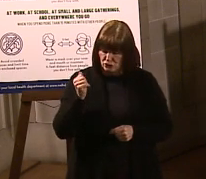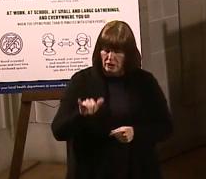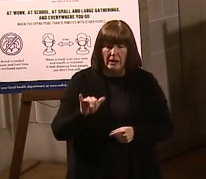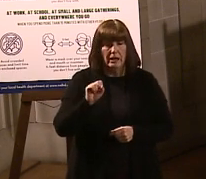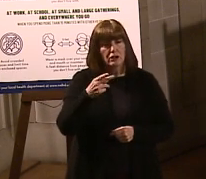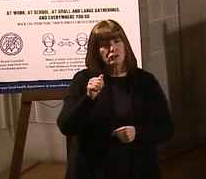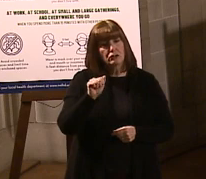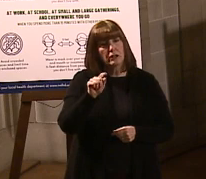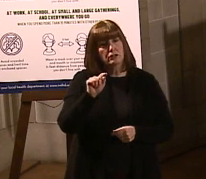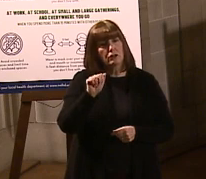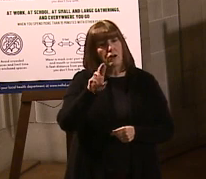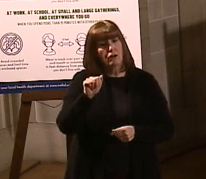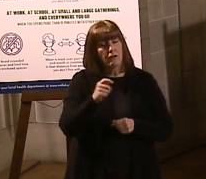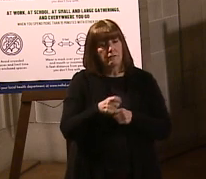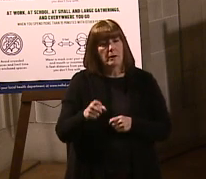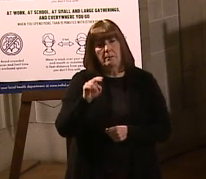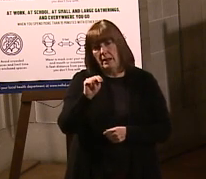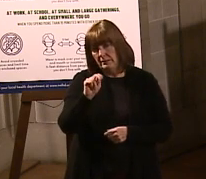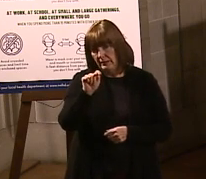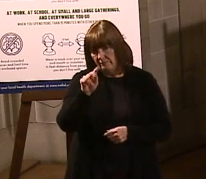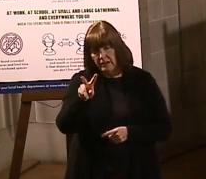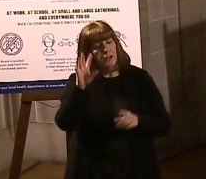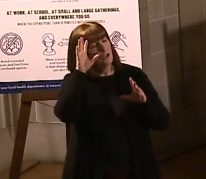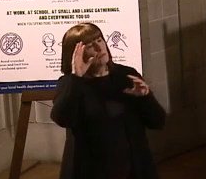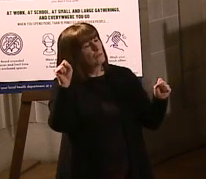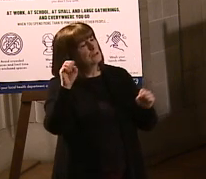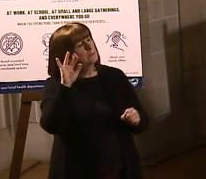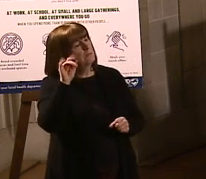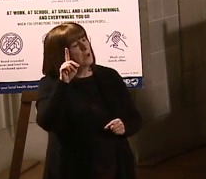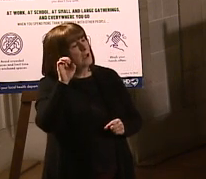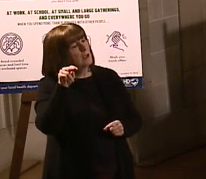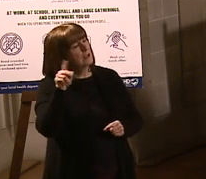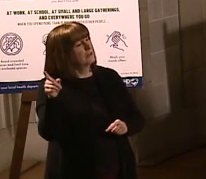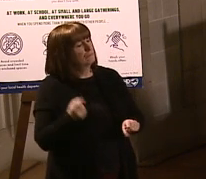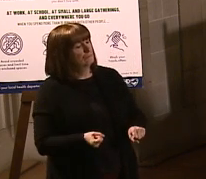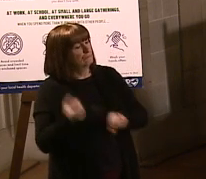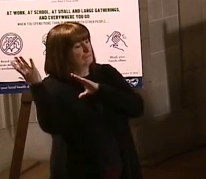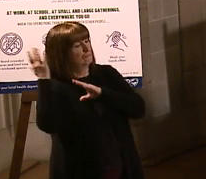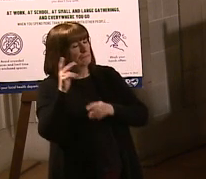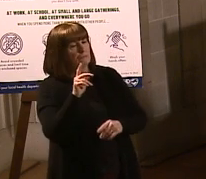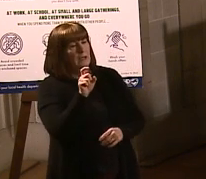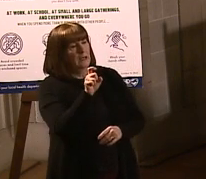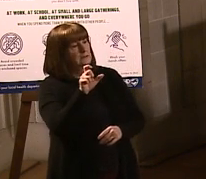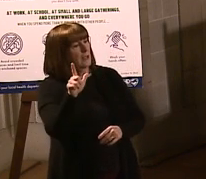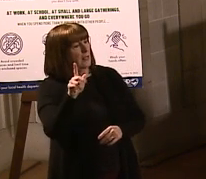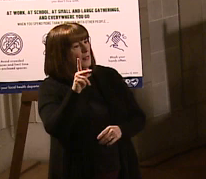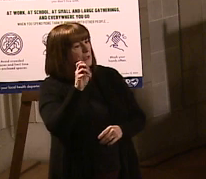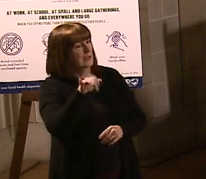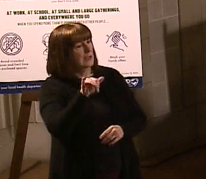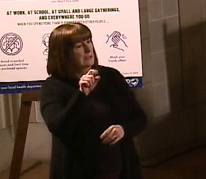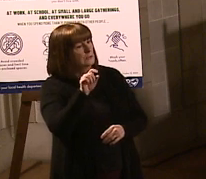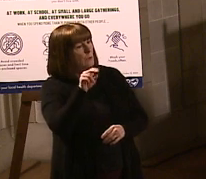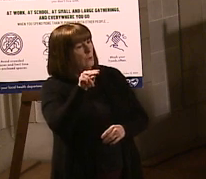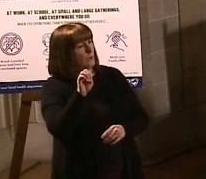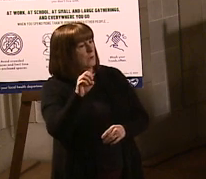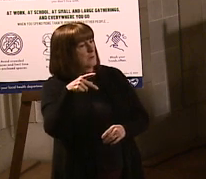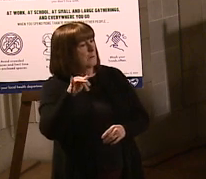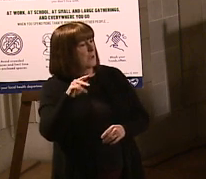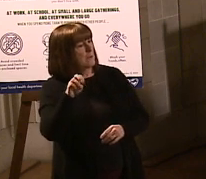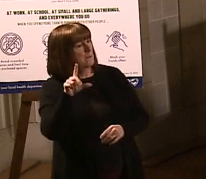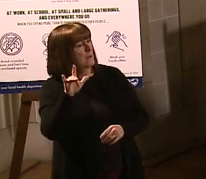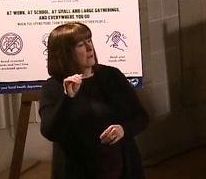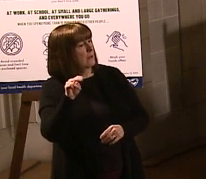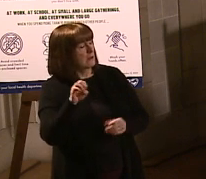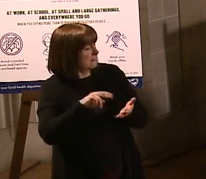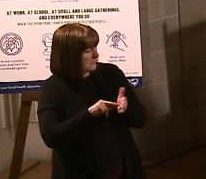Shatara from NTV. With President Biden scraping the XL Keystone Pipeline, Keystone XL Pipeline, what does